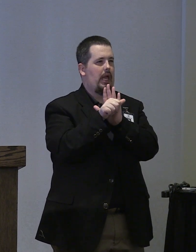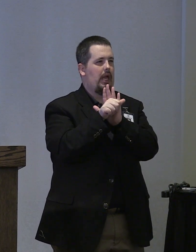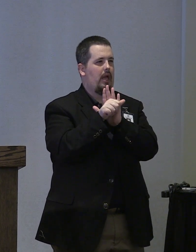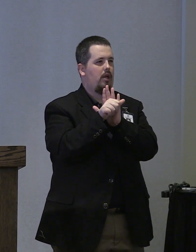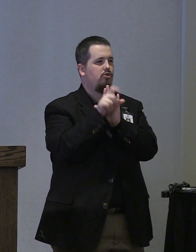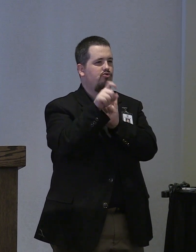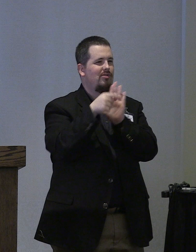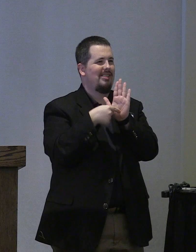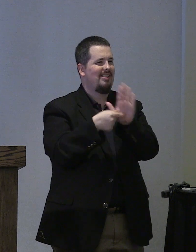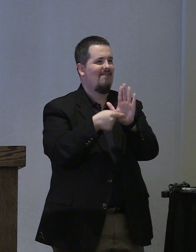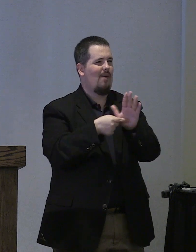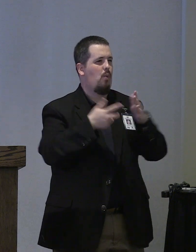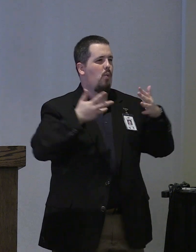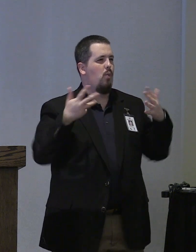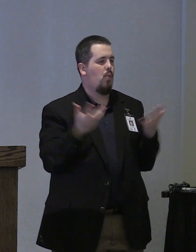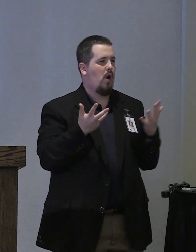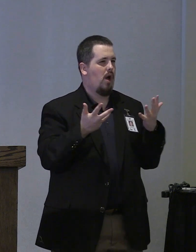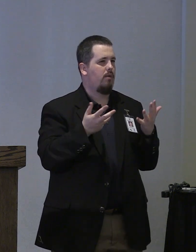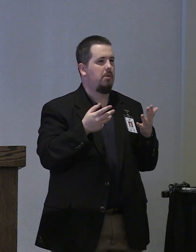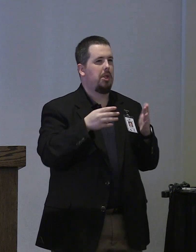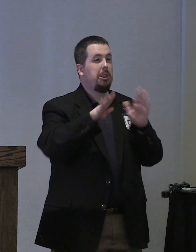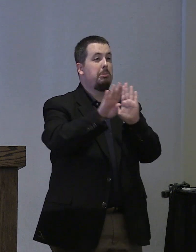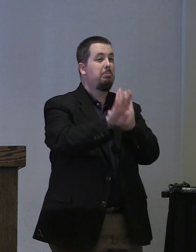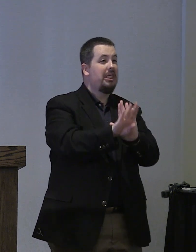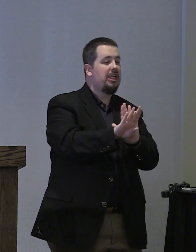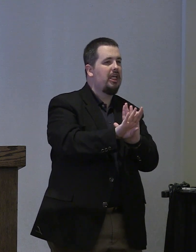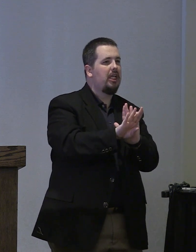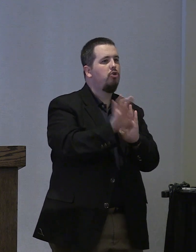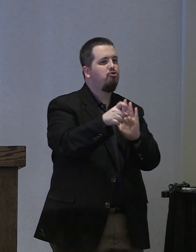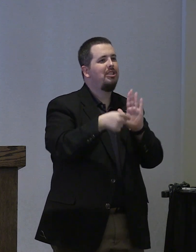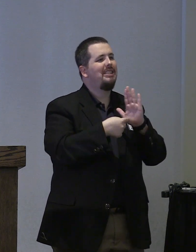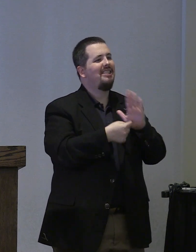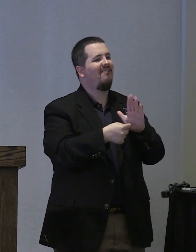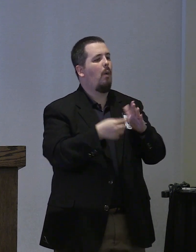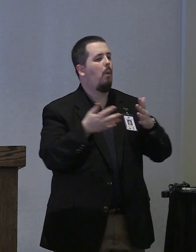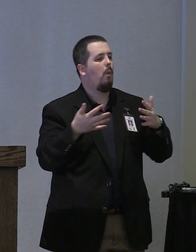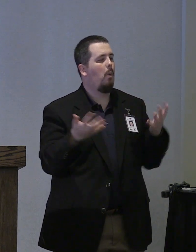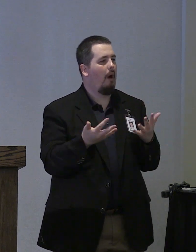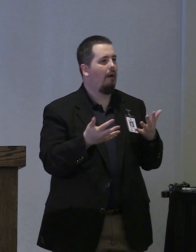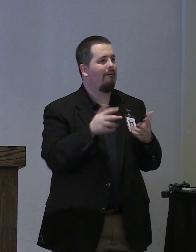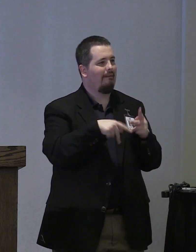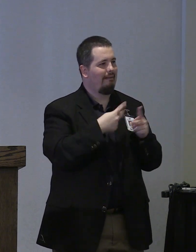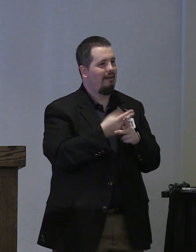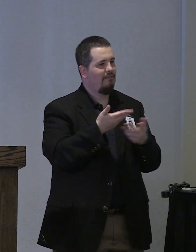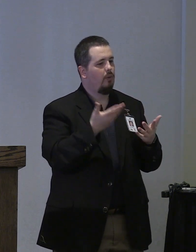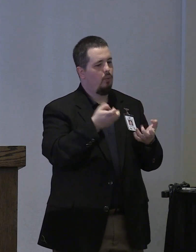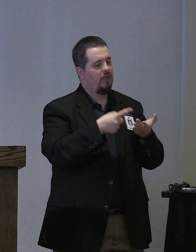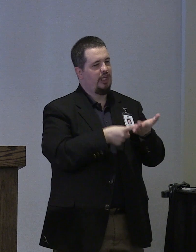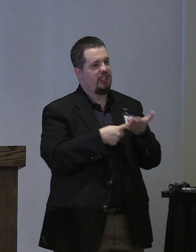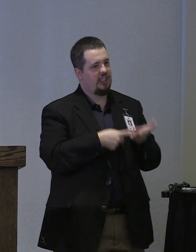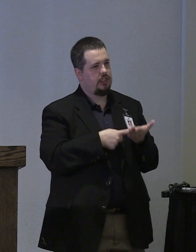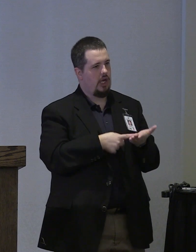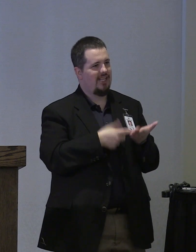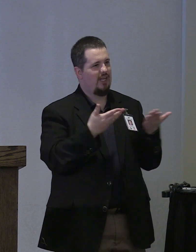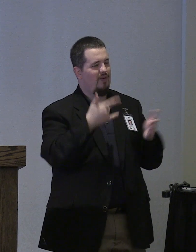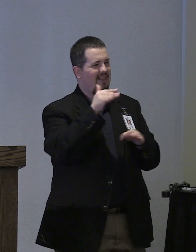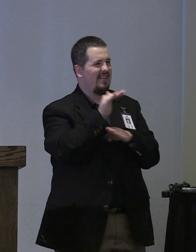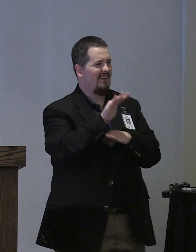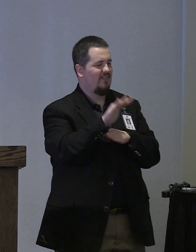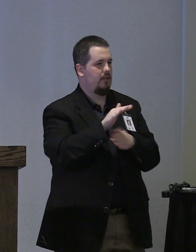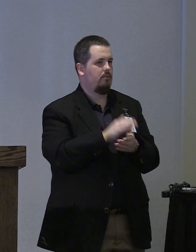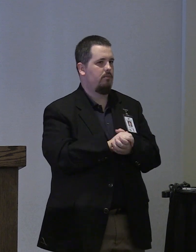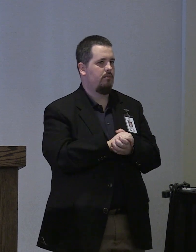grade signify what should a b letter grade signify those are the types of things that we want to discuss here this evening